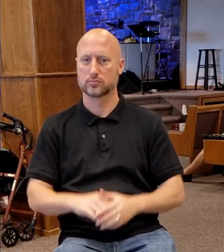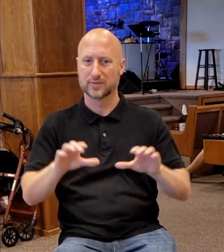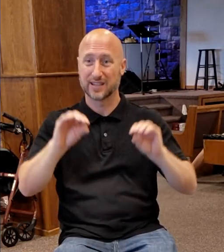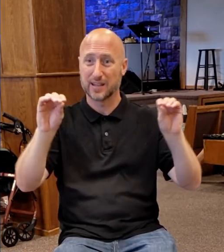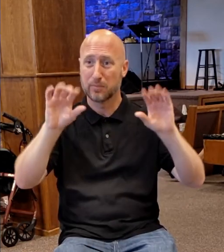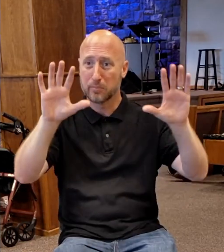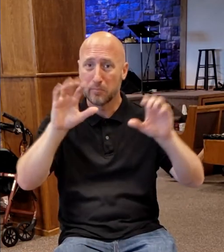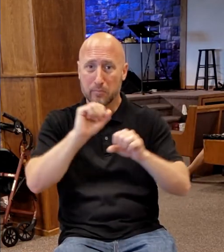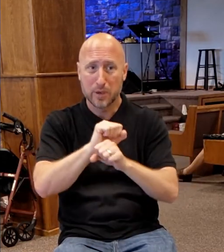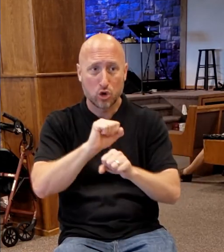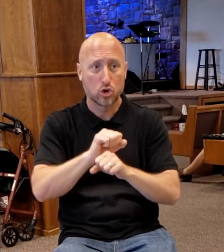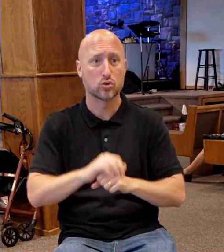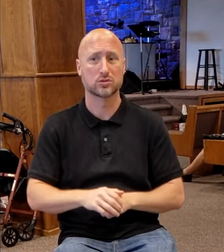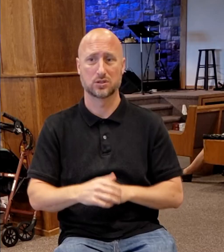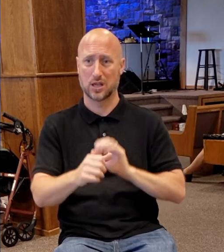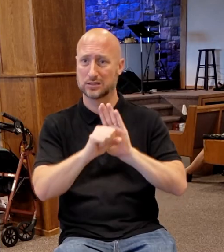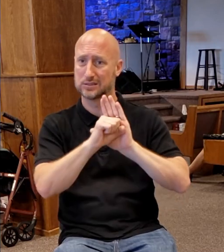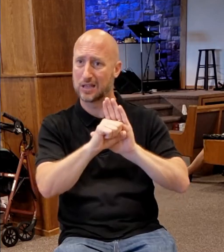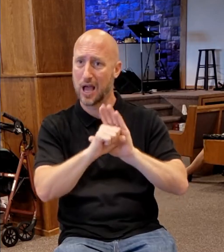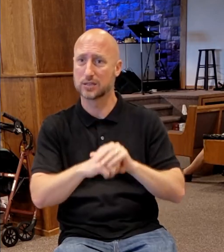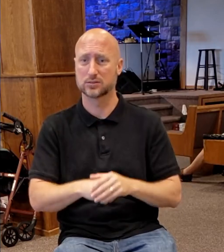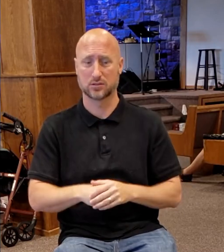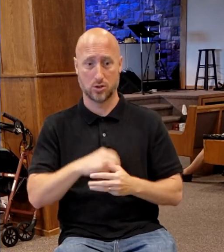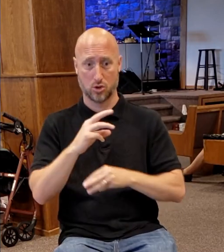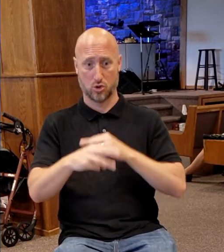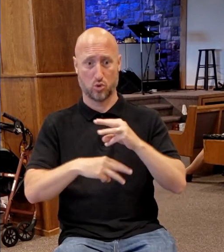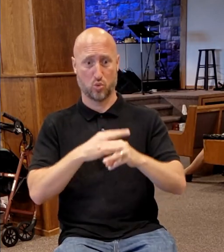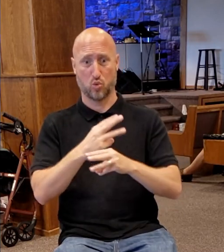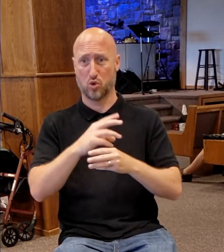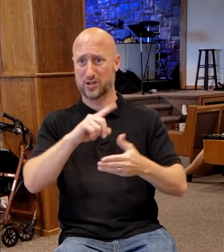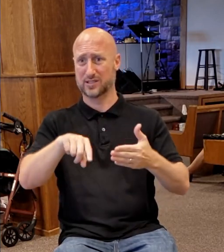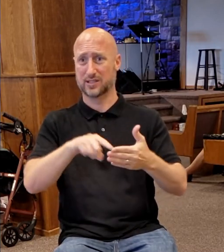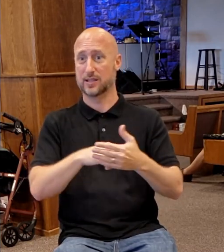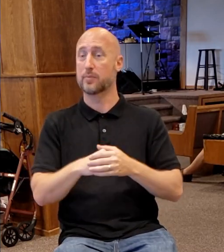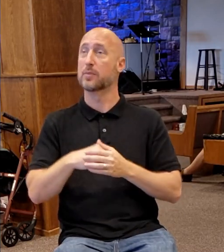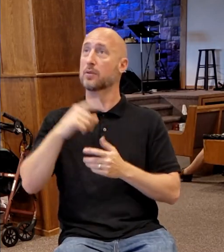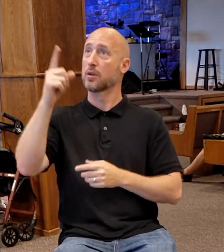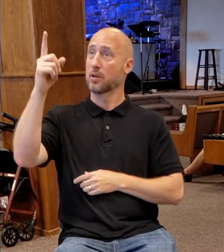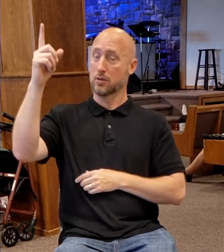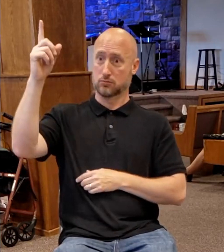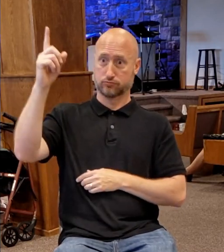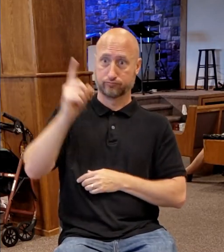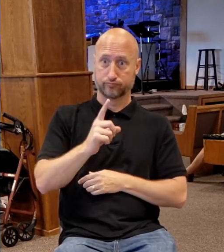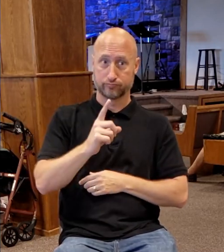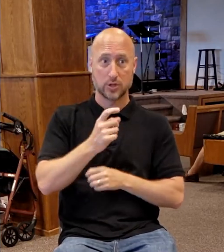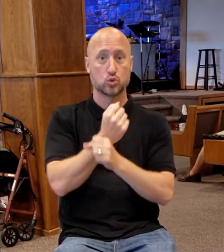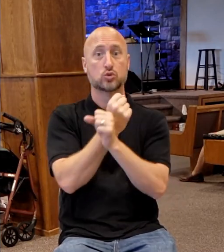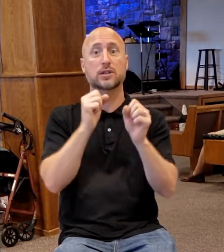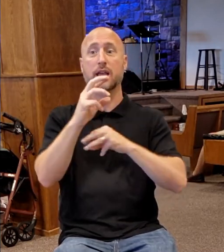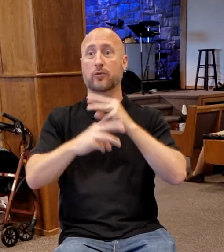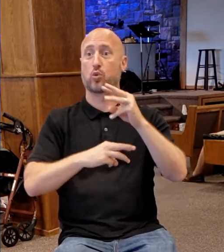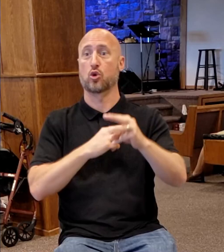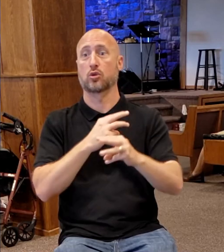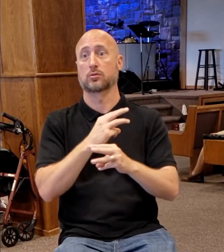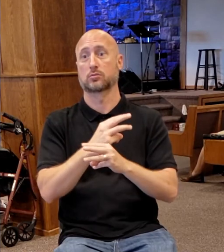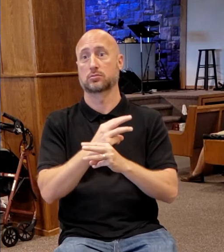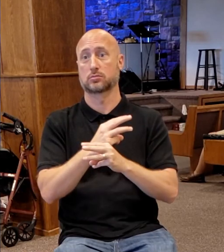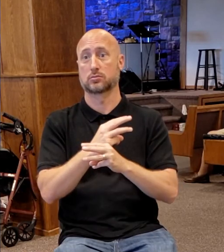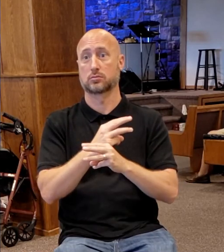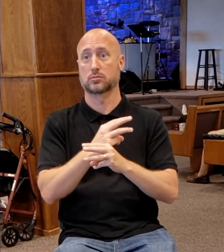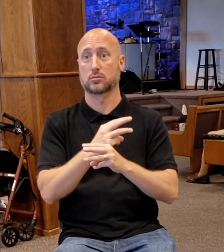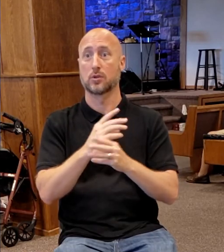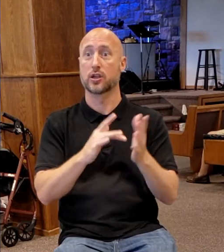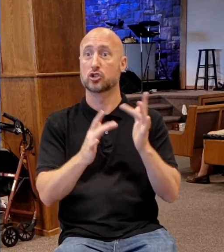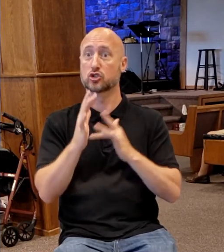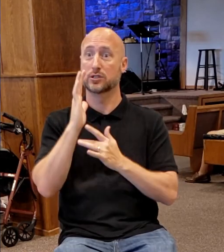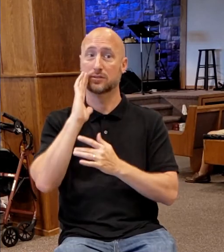world is condemned. He said he alone had come to save the world from its sins. He said, I'm going to die on a cross. I'm